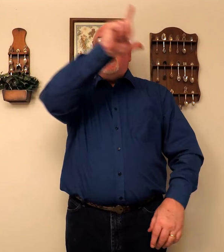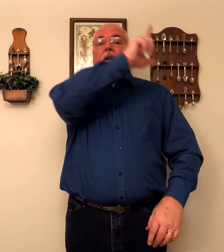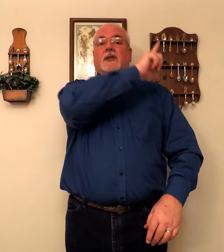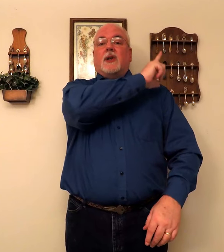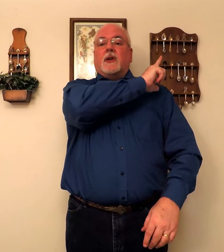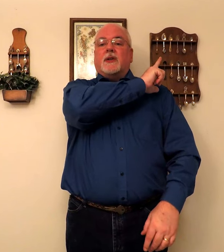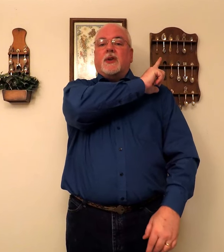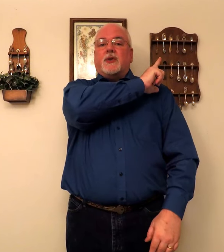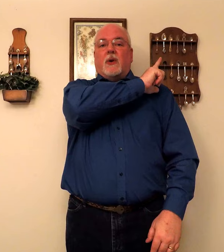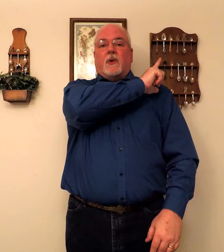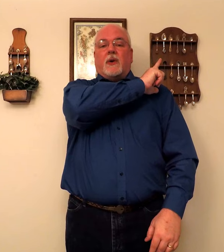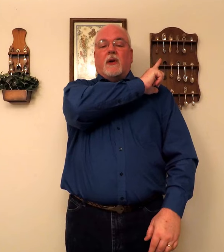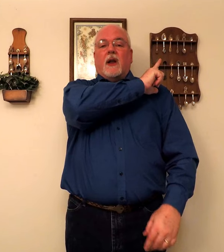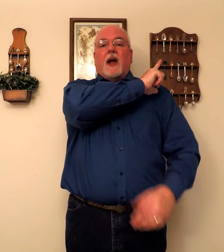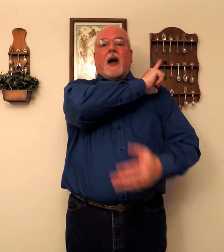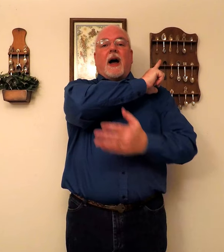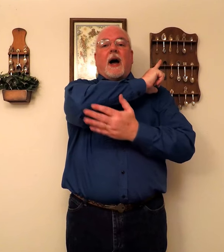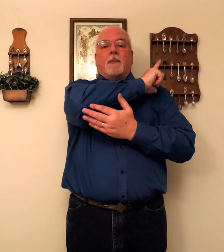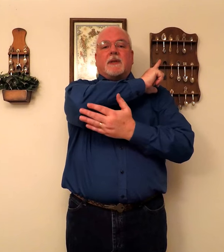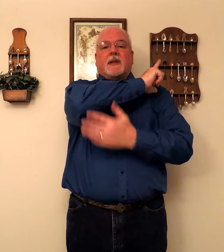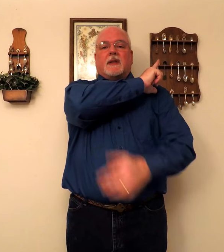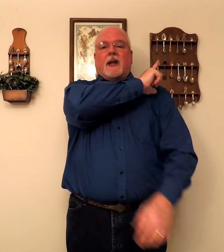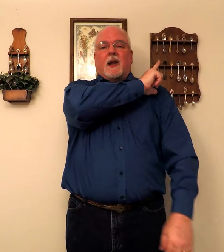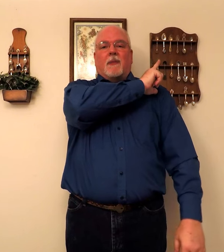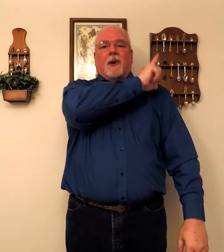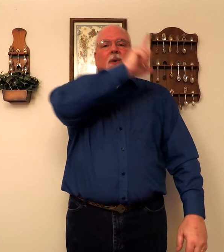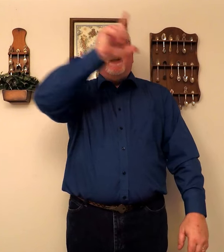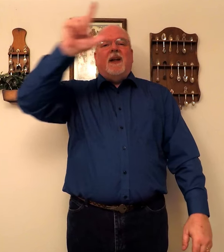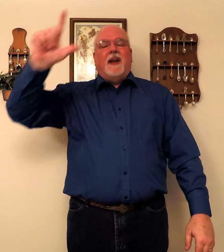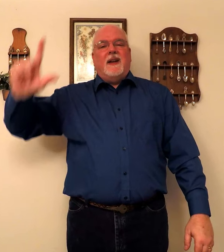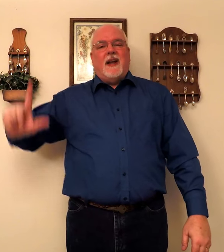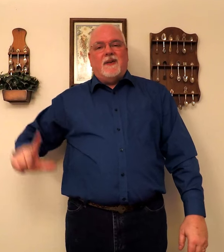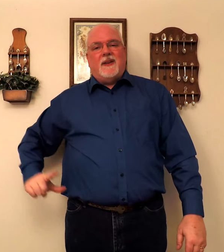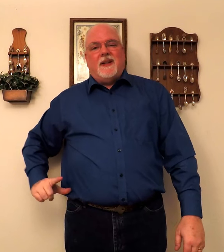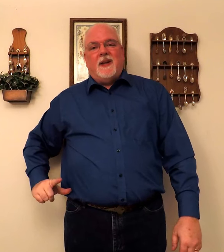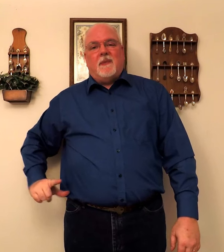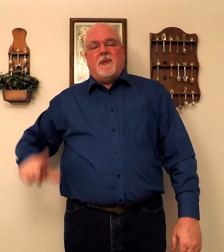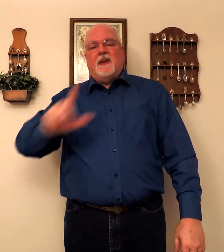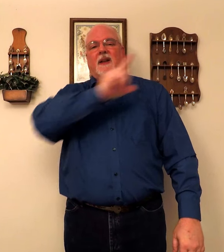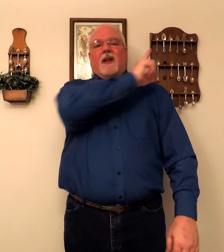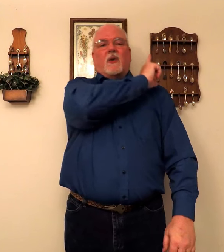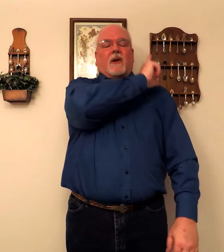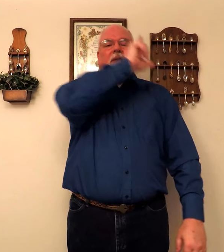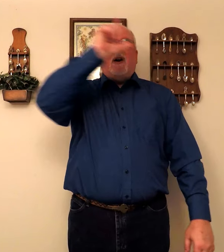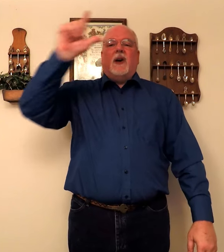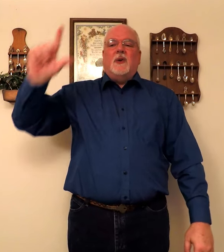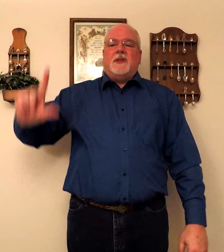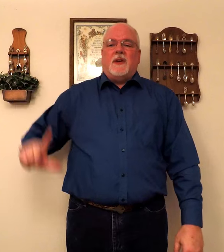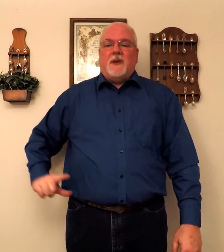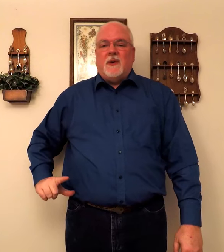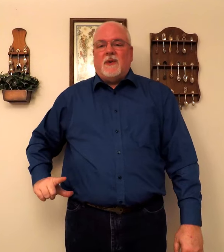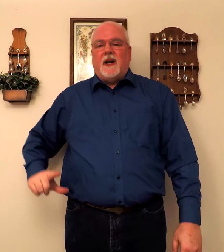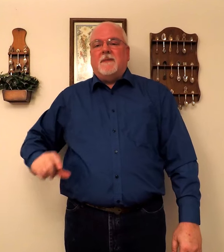starts at the shoulder, opposite the elbow, and down to the hip. Or very close there, too. Right?